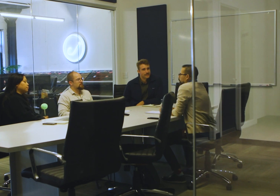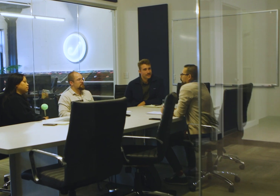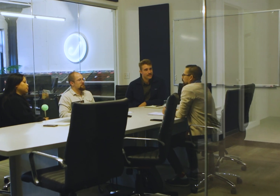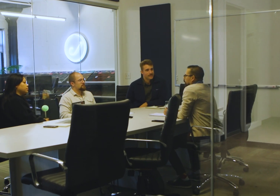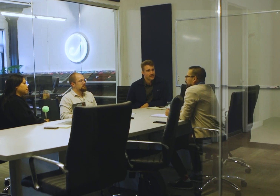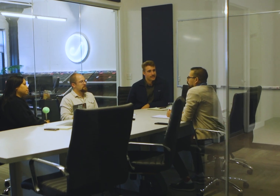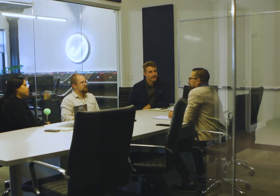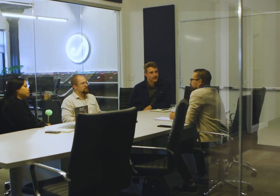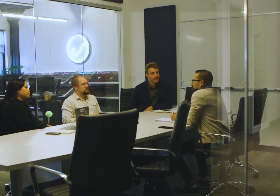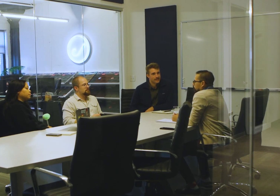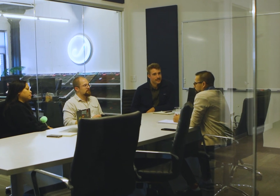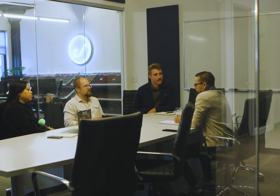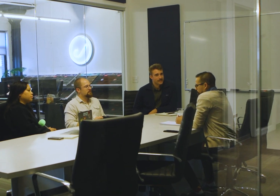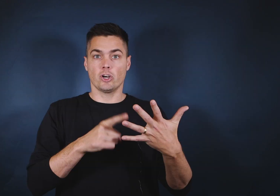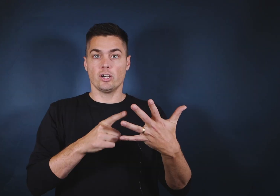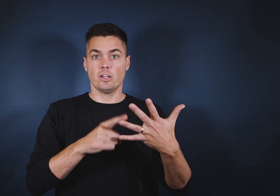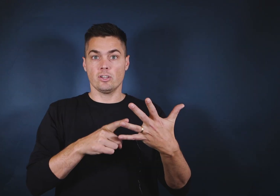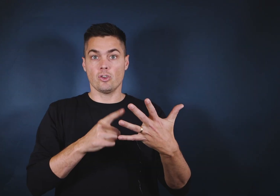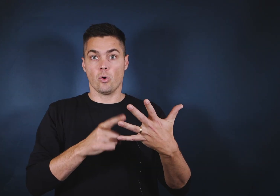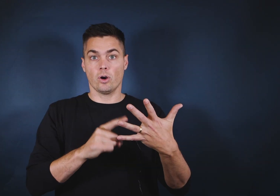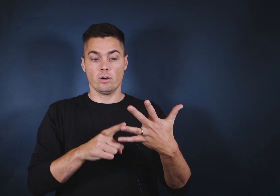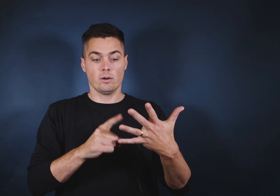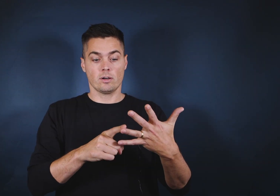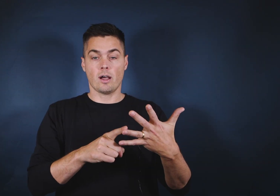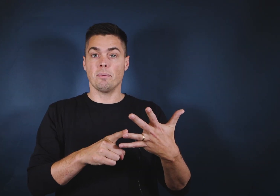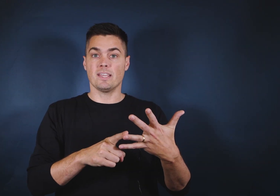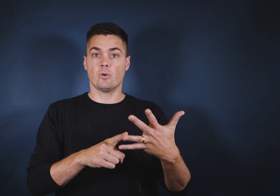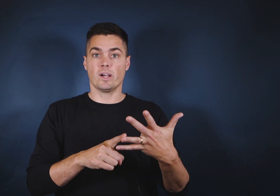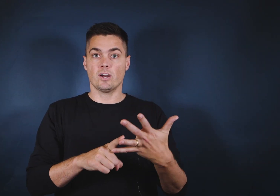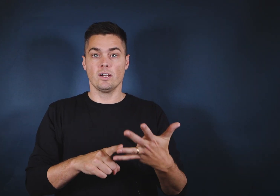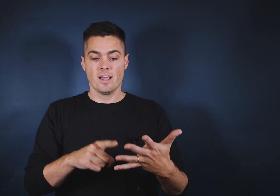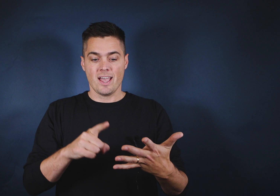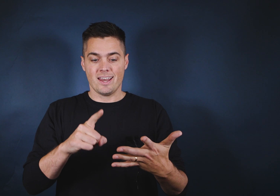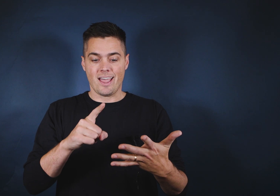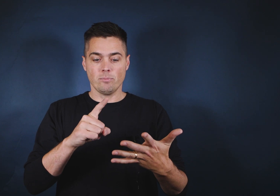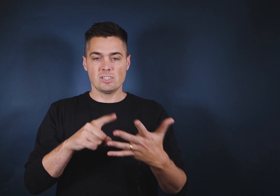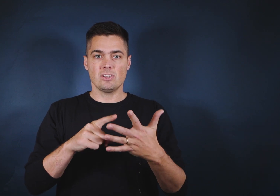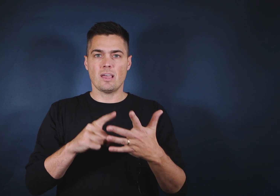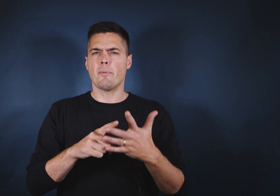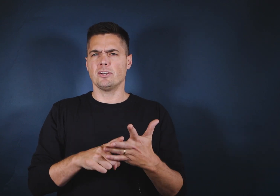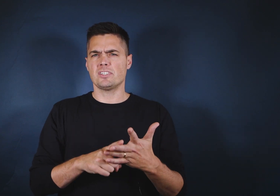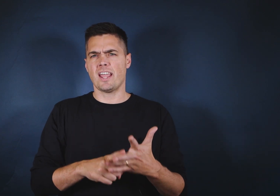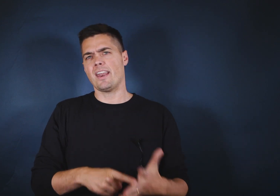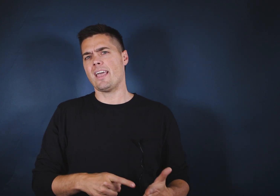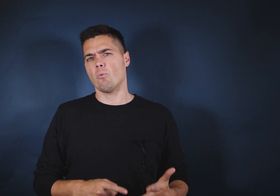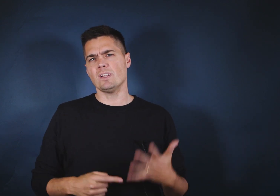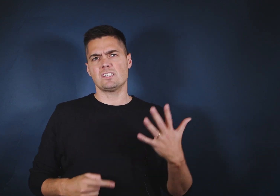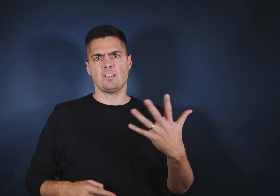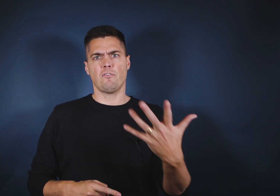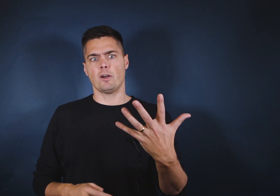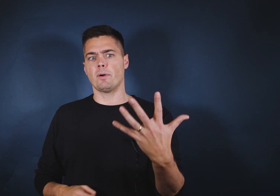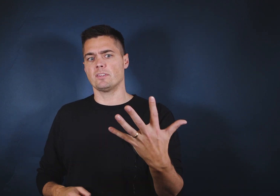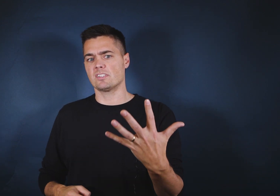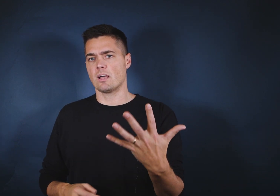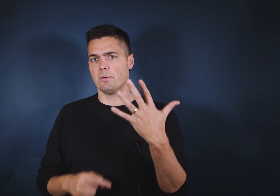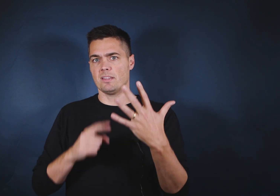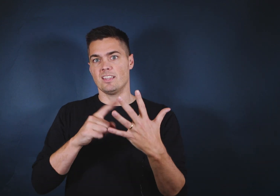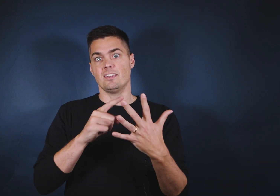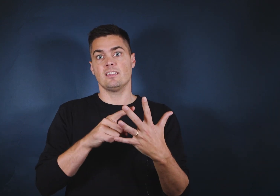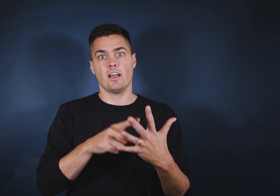so that they can learn your company quicker and helps them understand, hey, what's different about this company than the